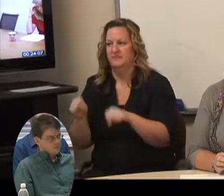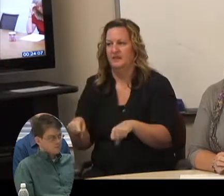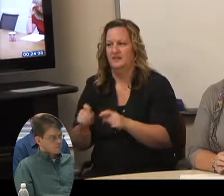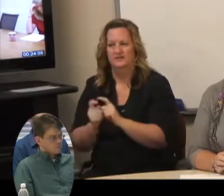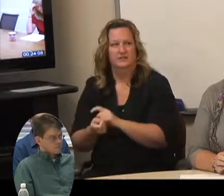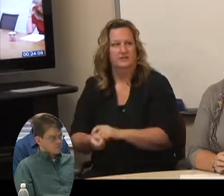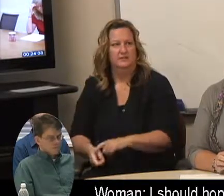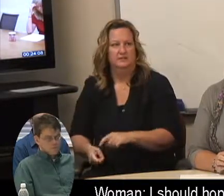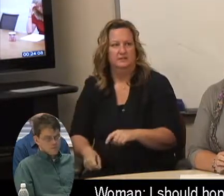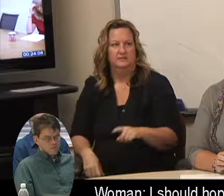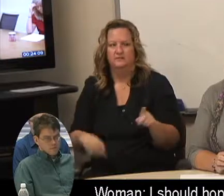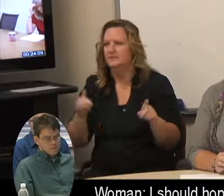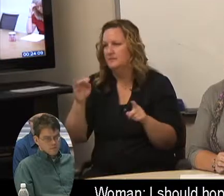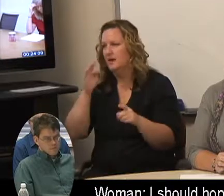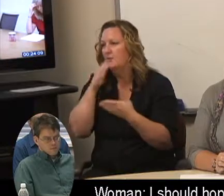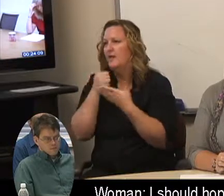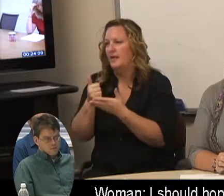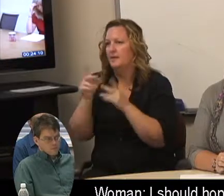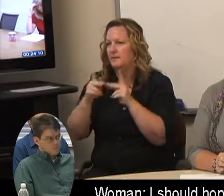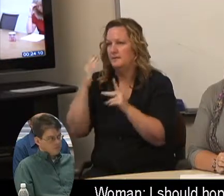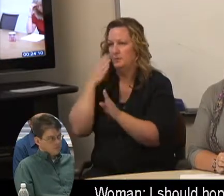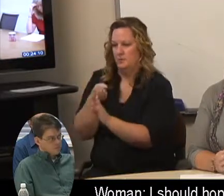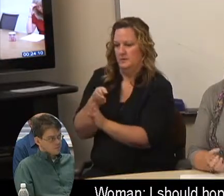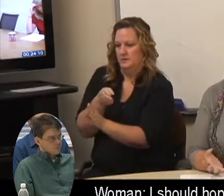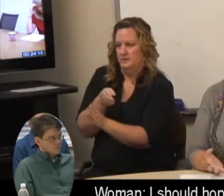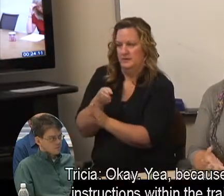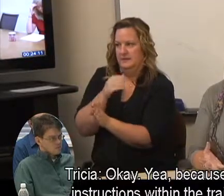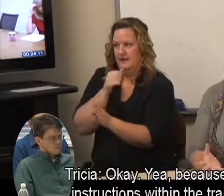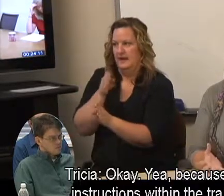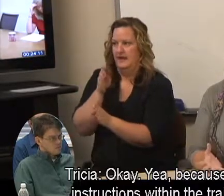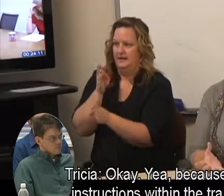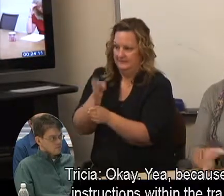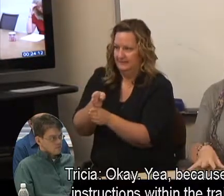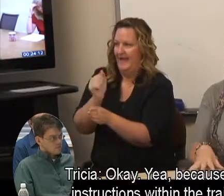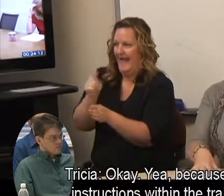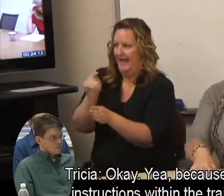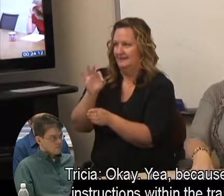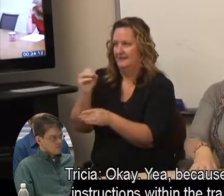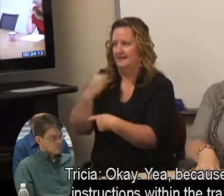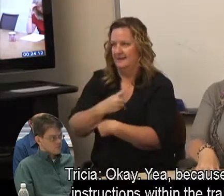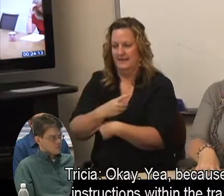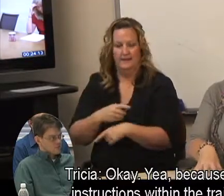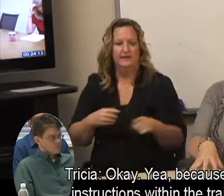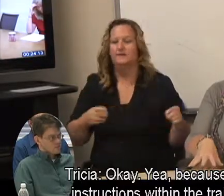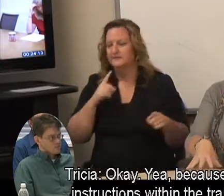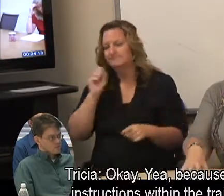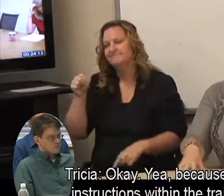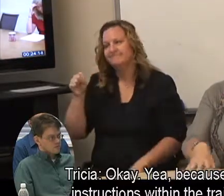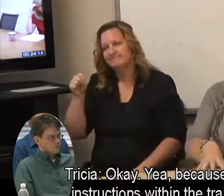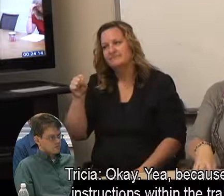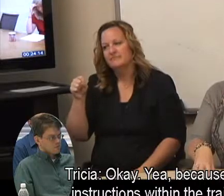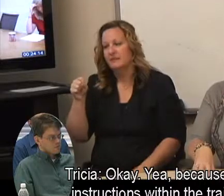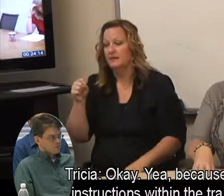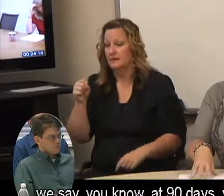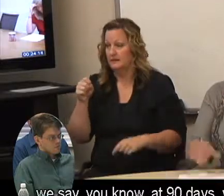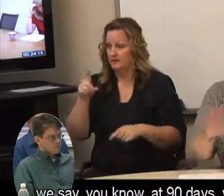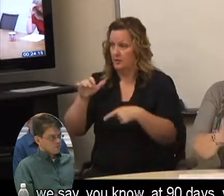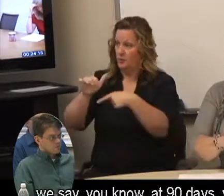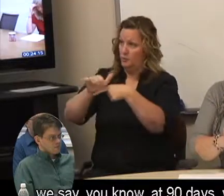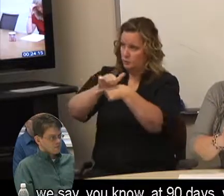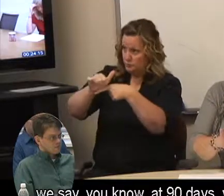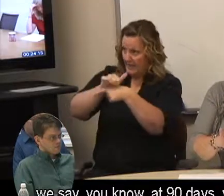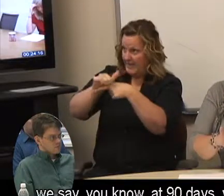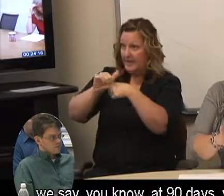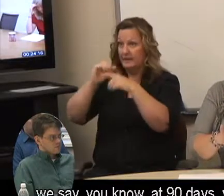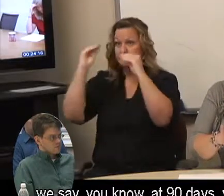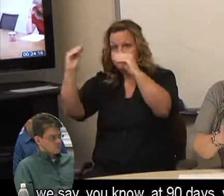That should help. Okay. Okay, yeah, because if you're not in the, because, you know, in our instructions within the training, we say,